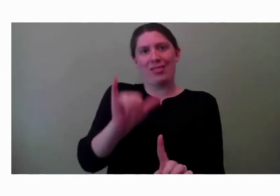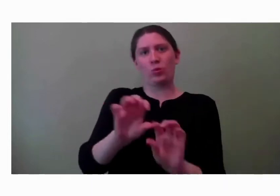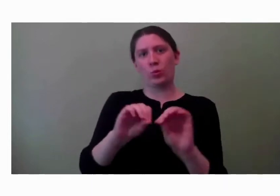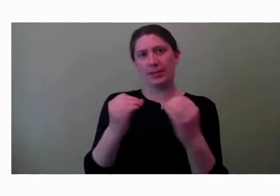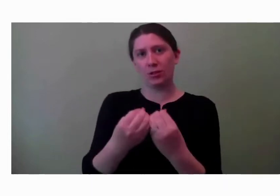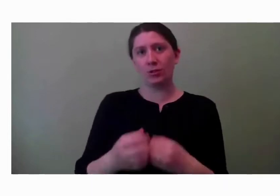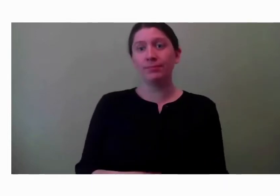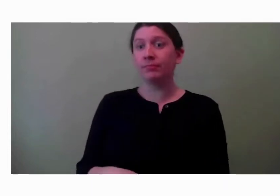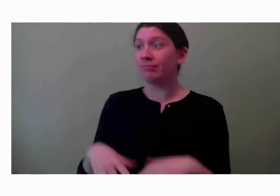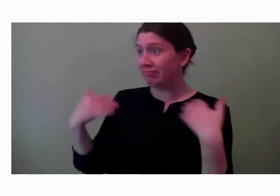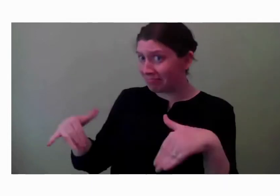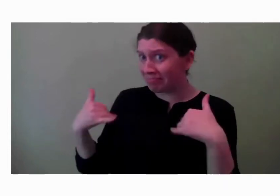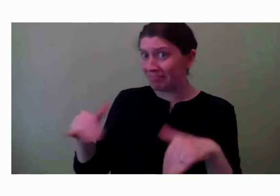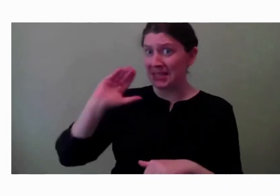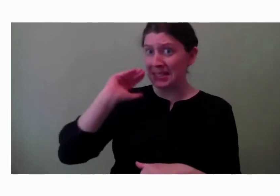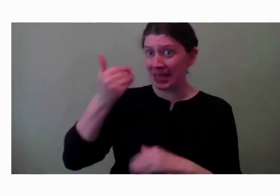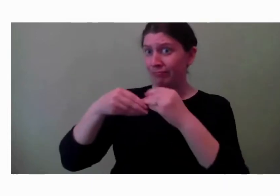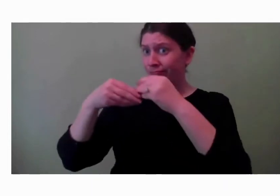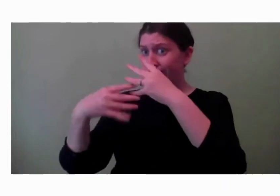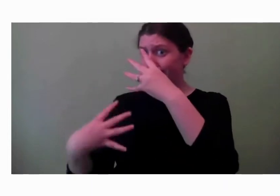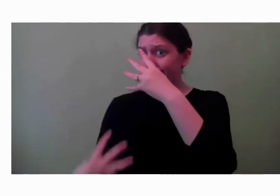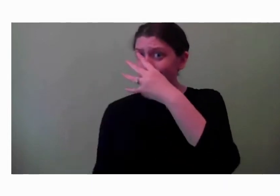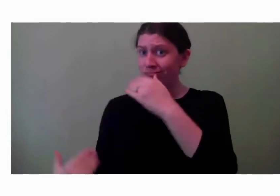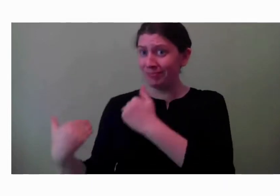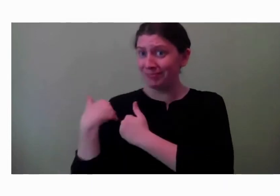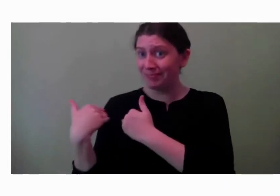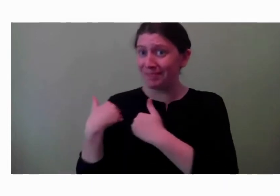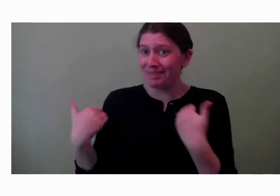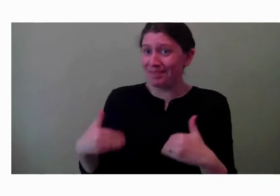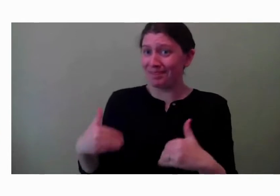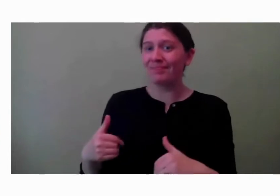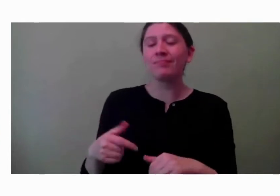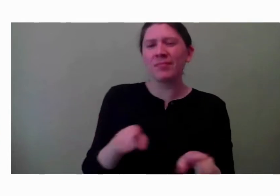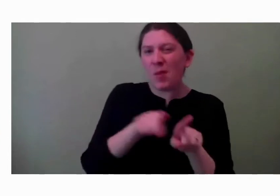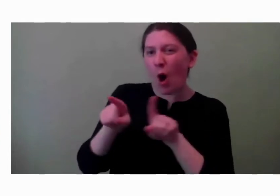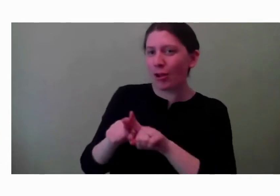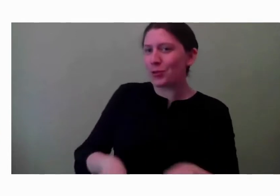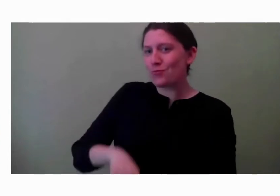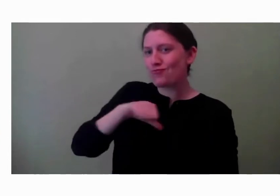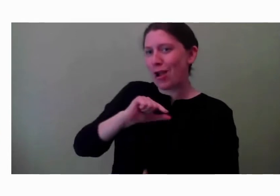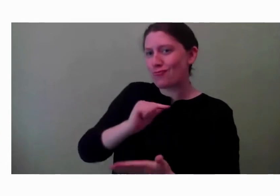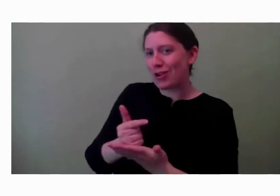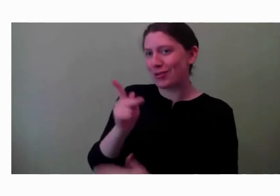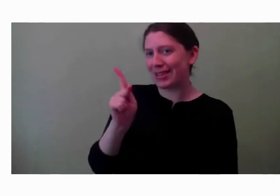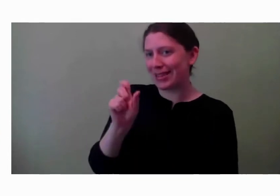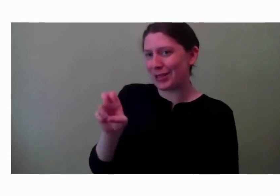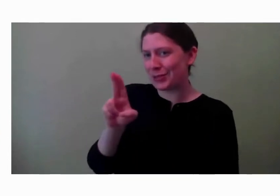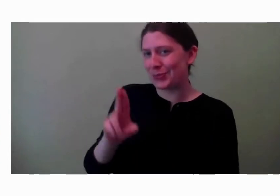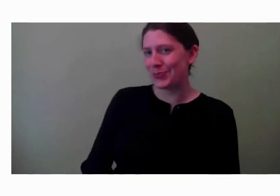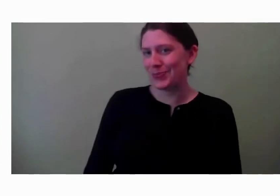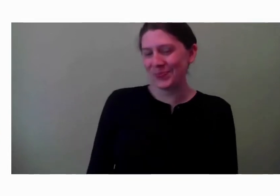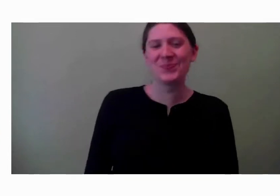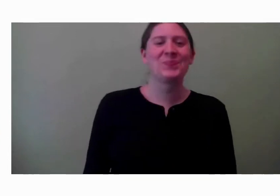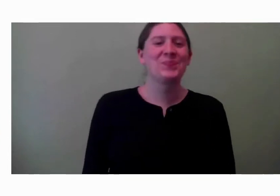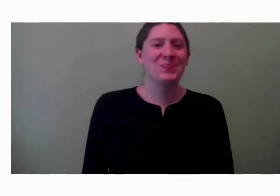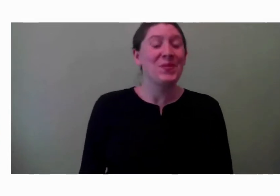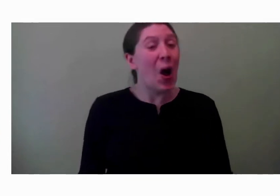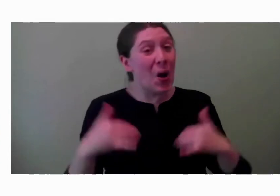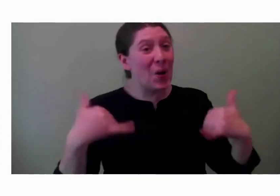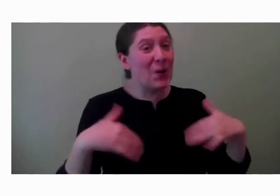sounds like you do wear a lot of hats. And you know what? I'm also a proud graduate of Kent State University. That's awesome. Tell